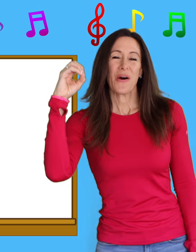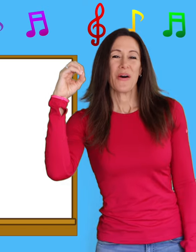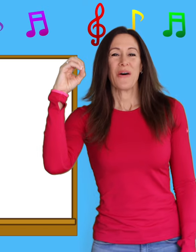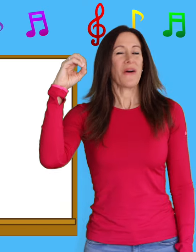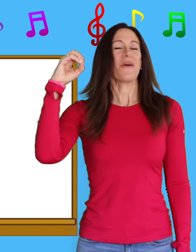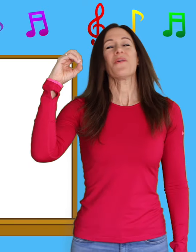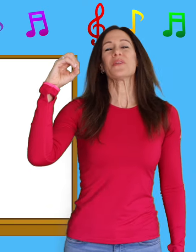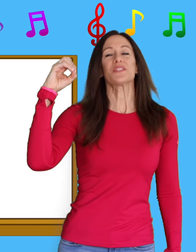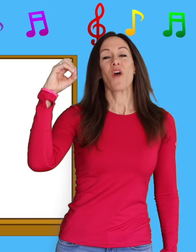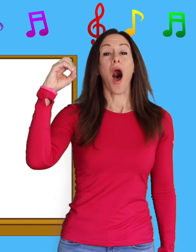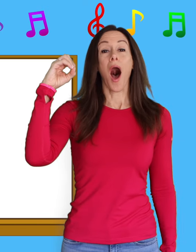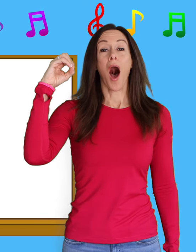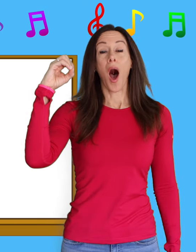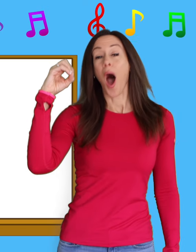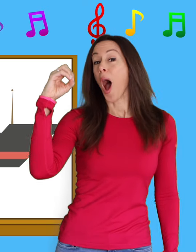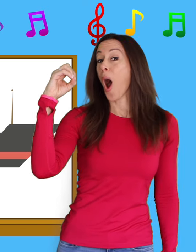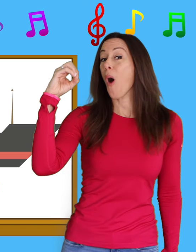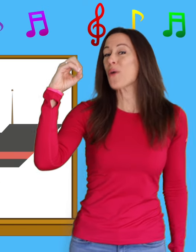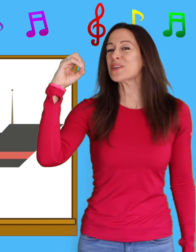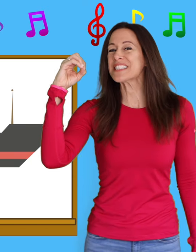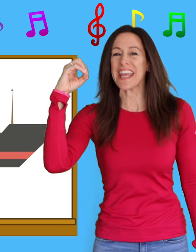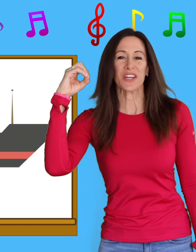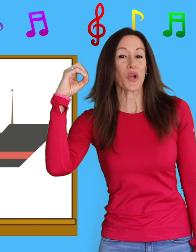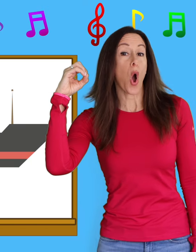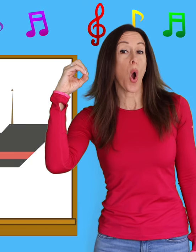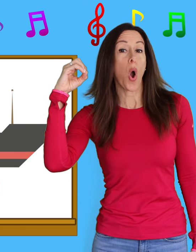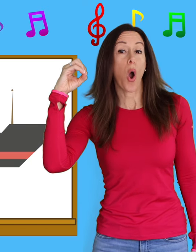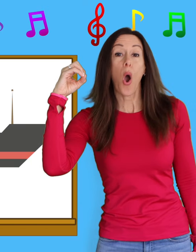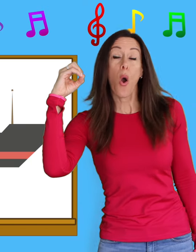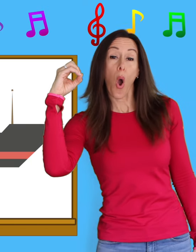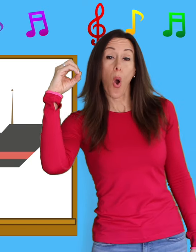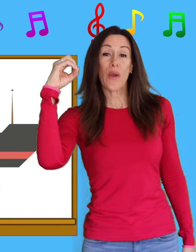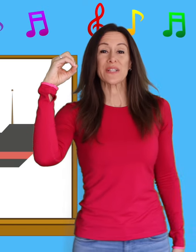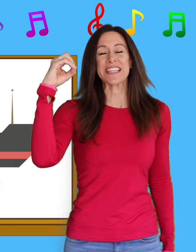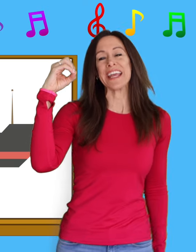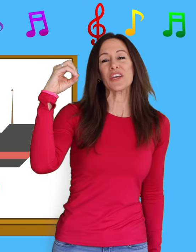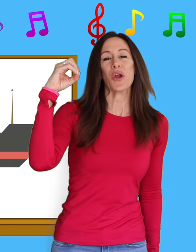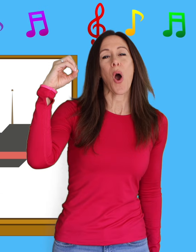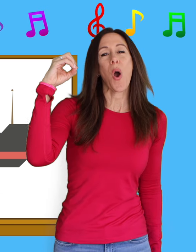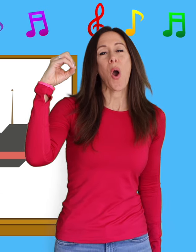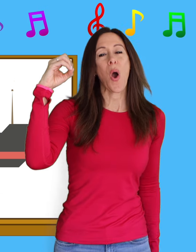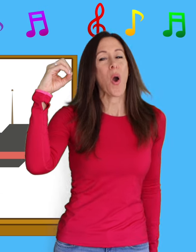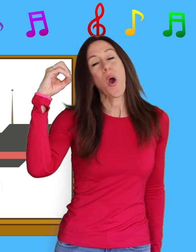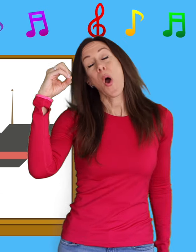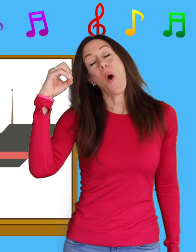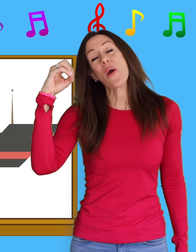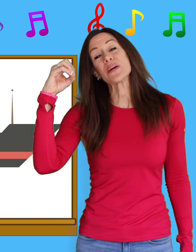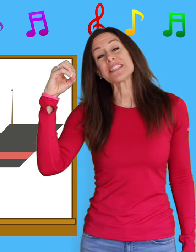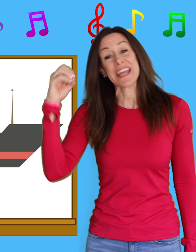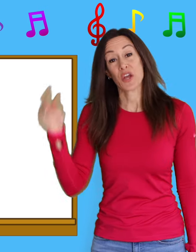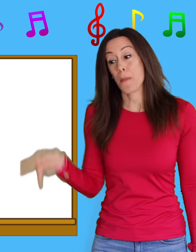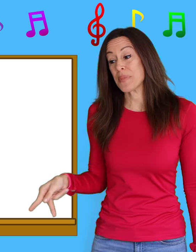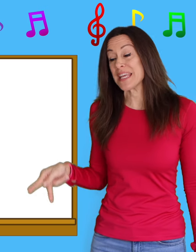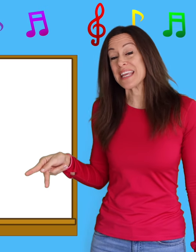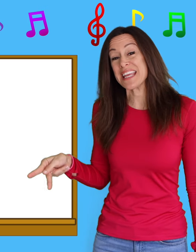is for o-o-oil tanker, o-o-oil tanker, o-o-oil tanker. P